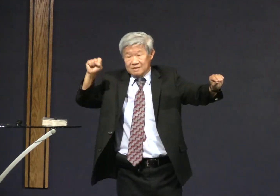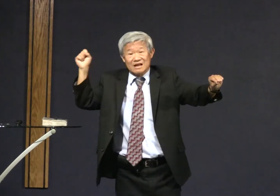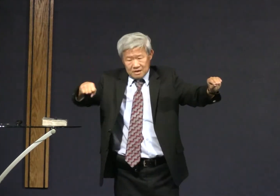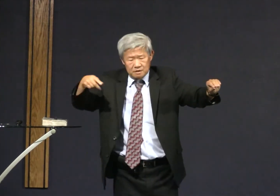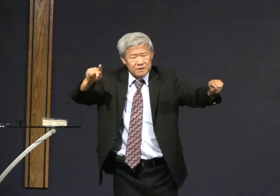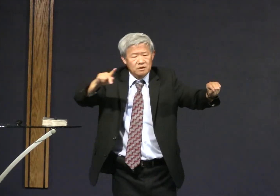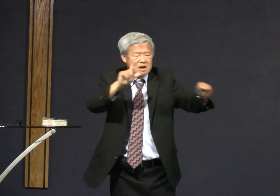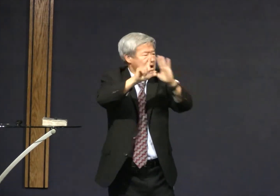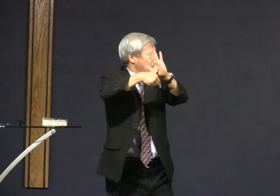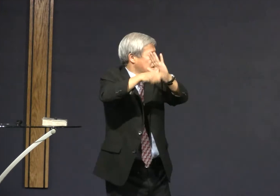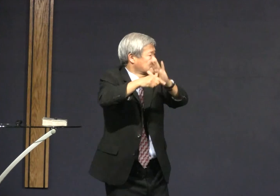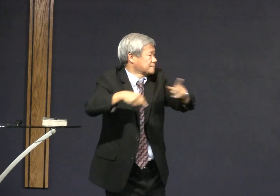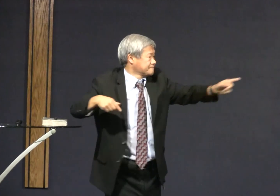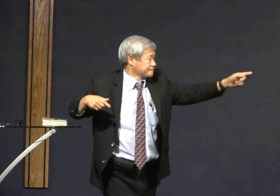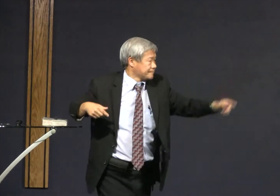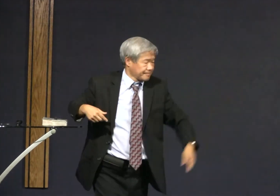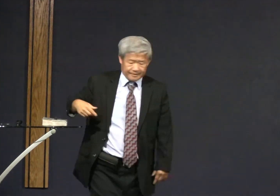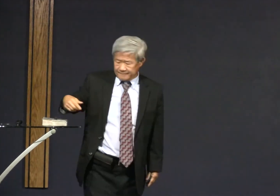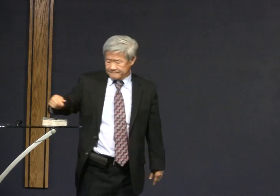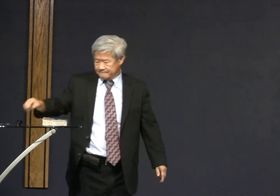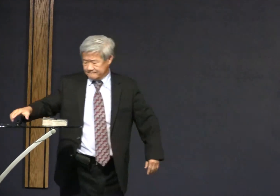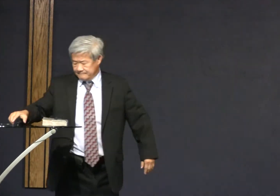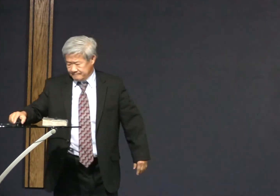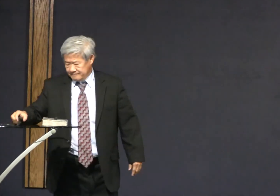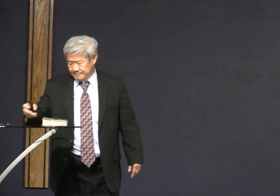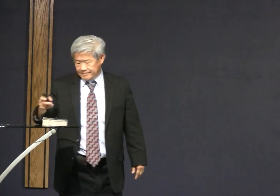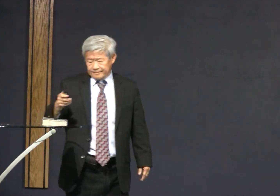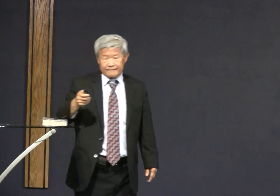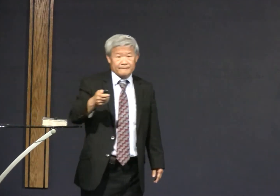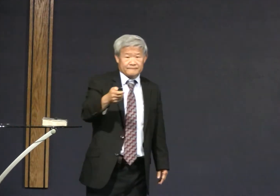now let's look at the yes